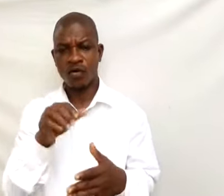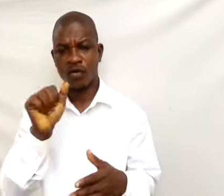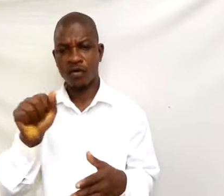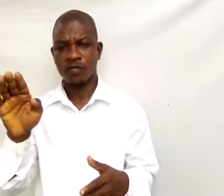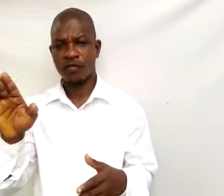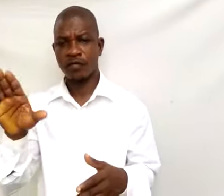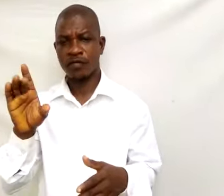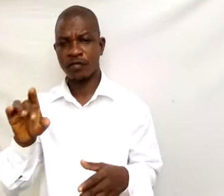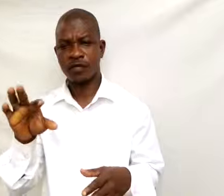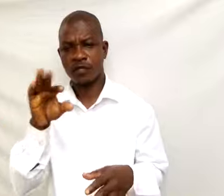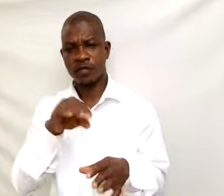contained in R.